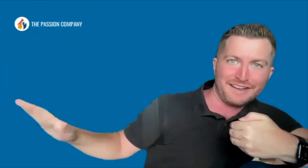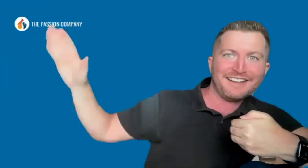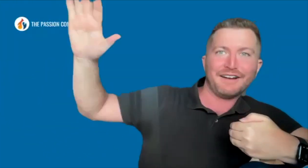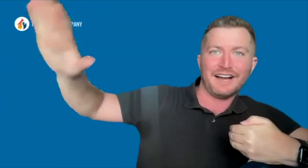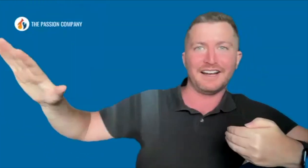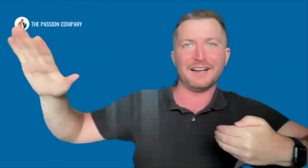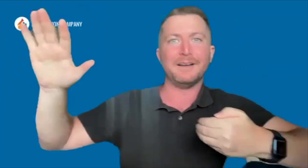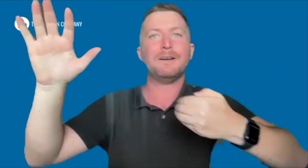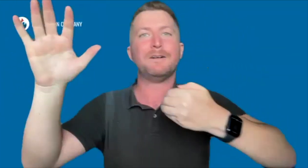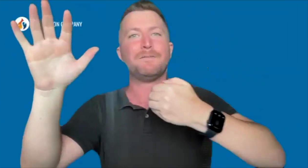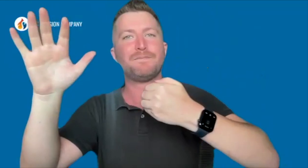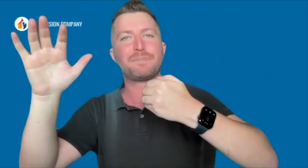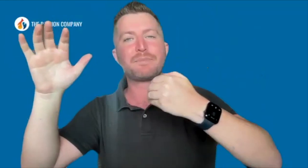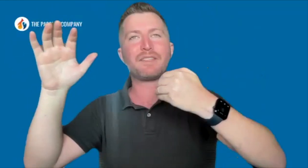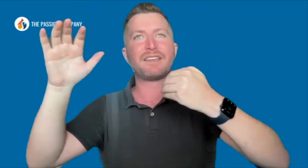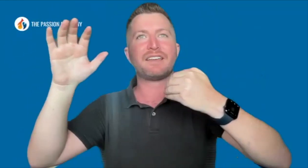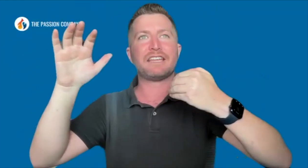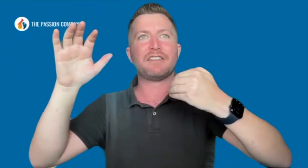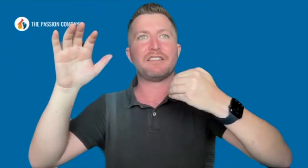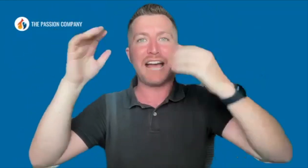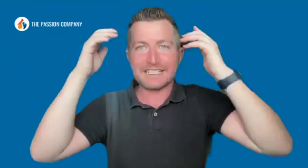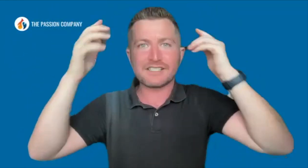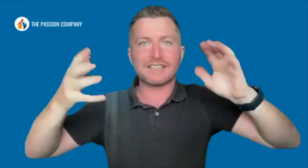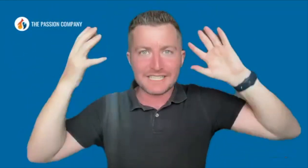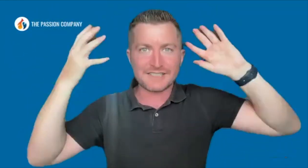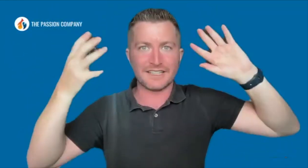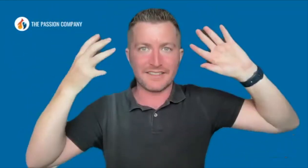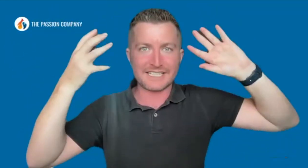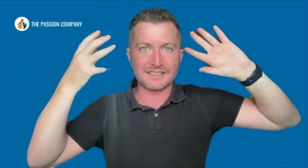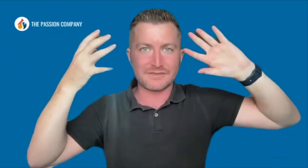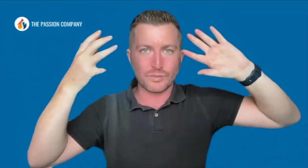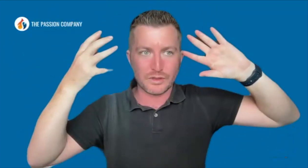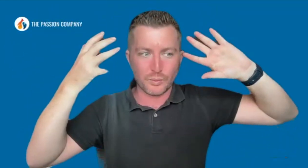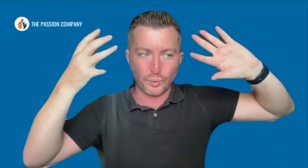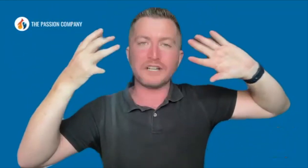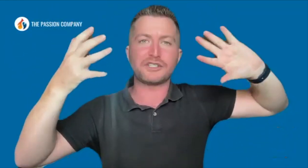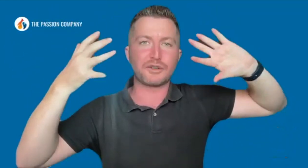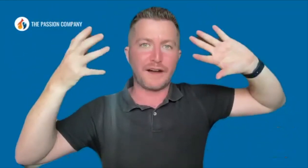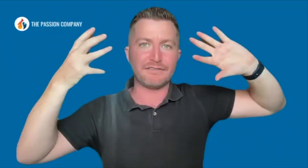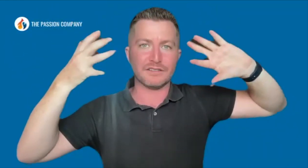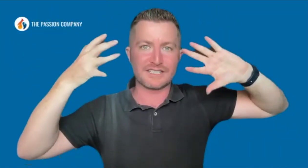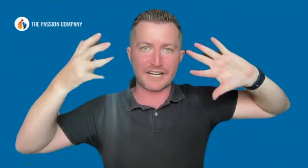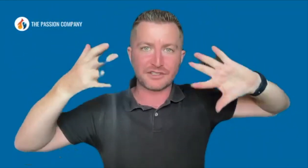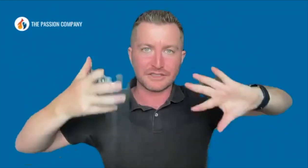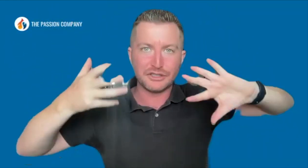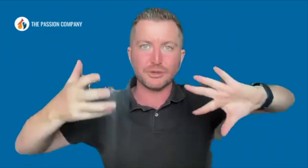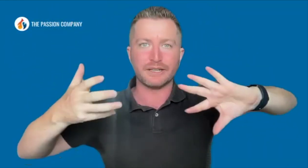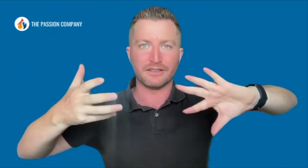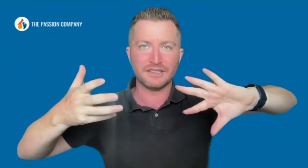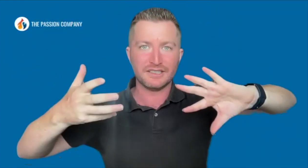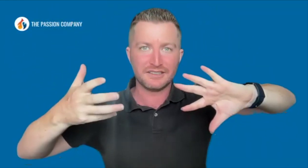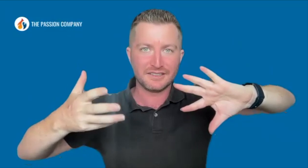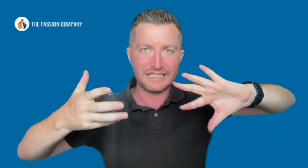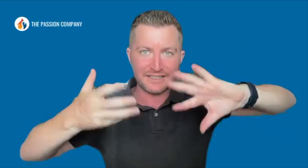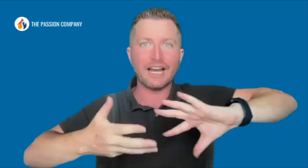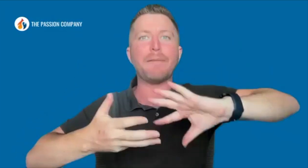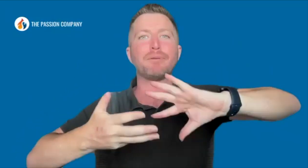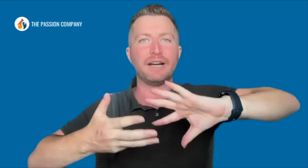that's what survival is actually doing in the operating